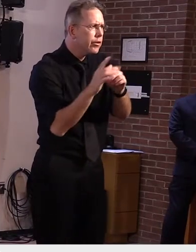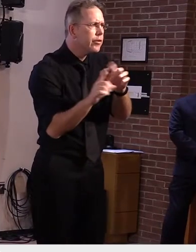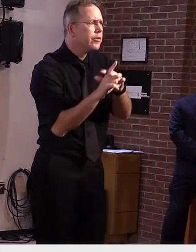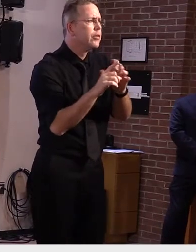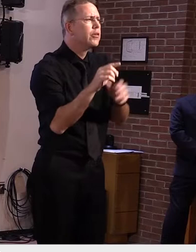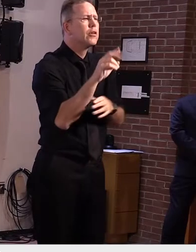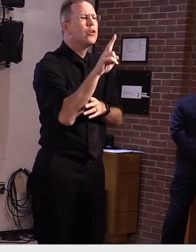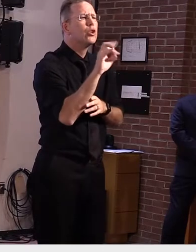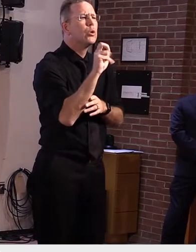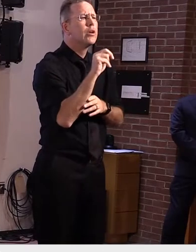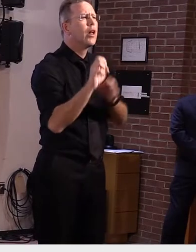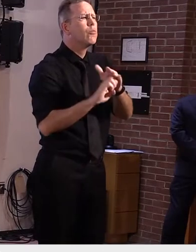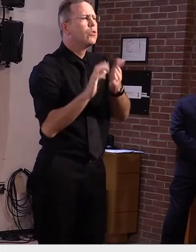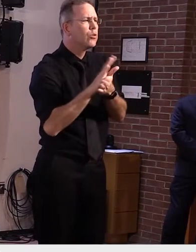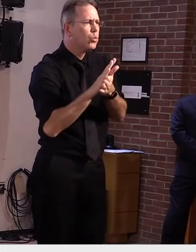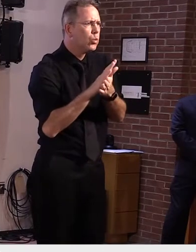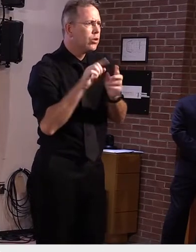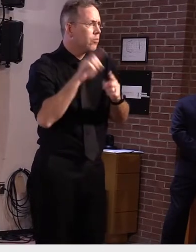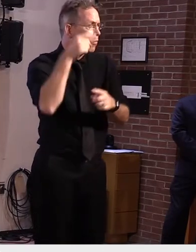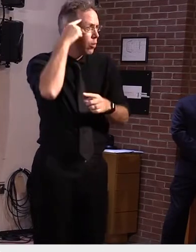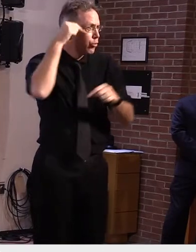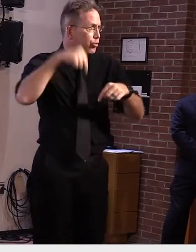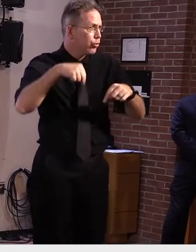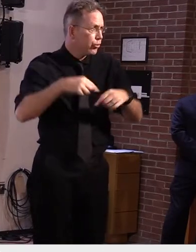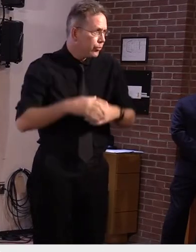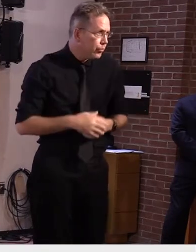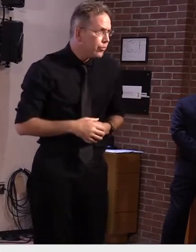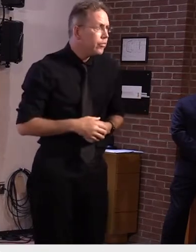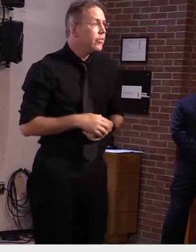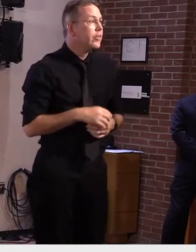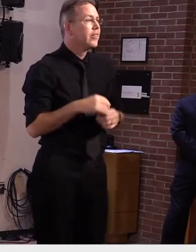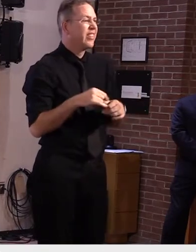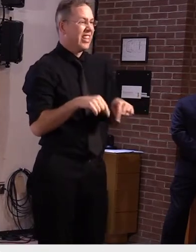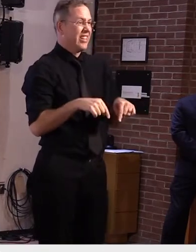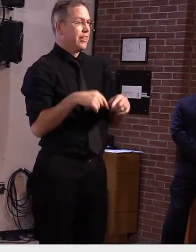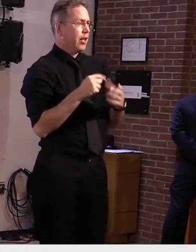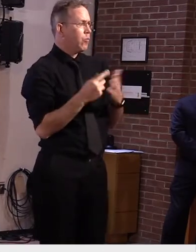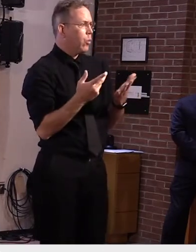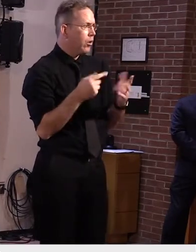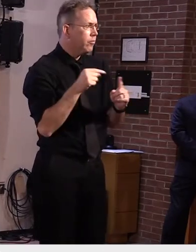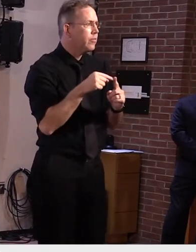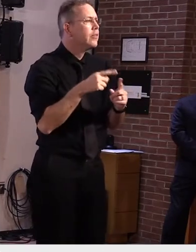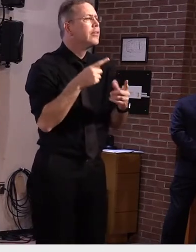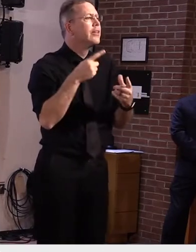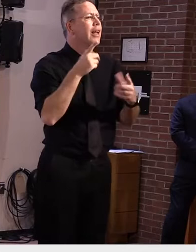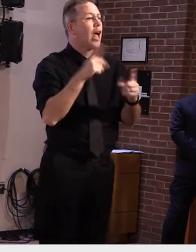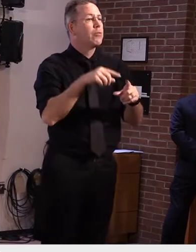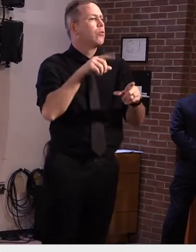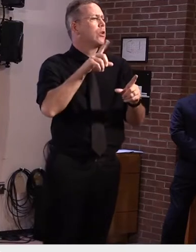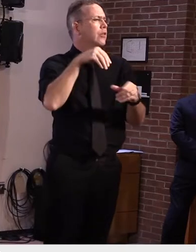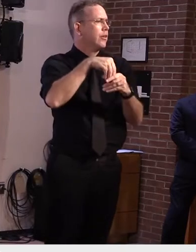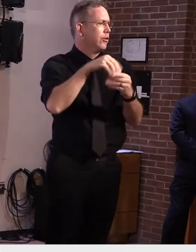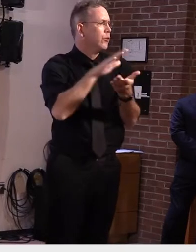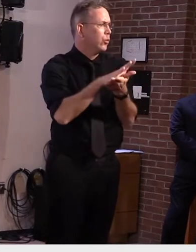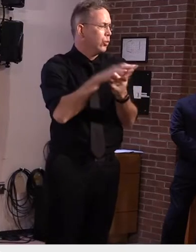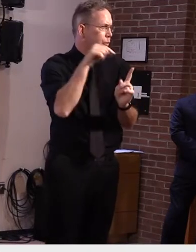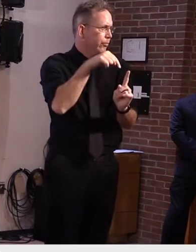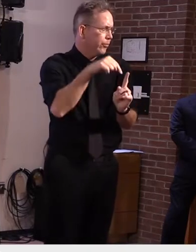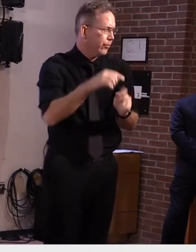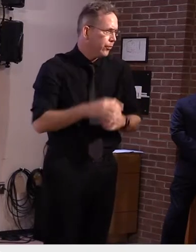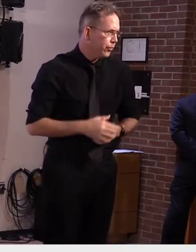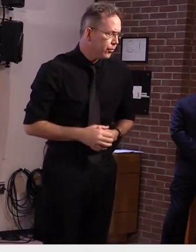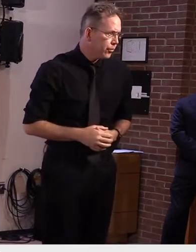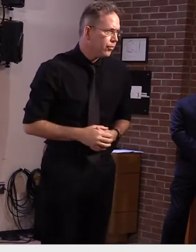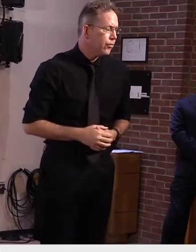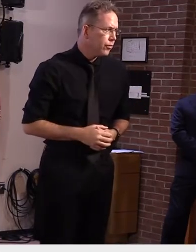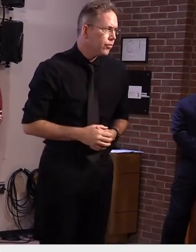These cases are the first instance in Vermont of transmission within the school. As with all cases, we're